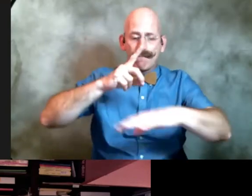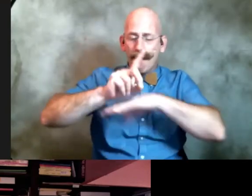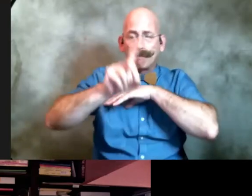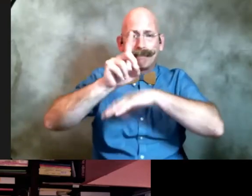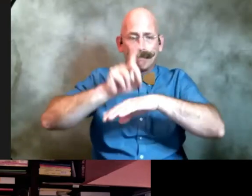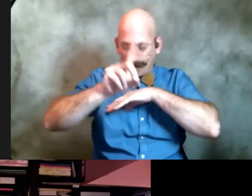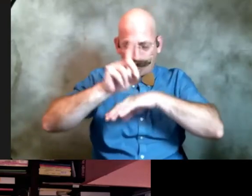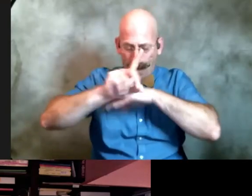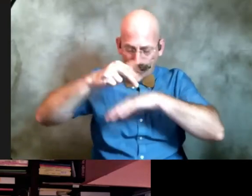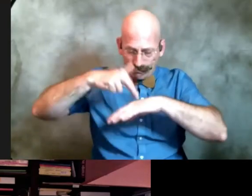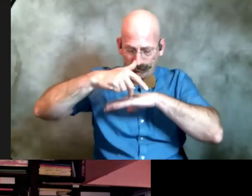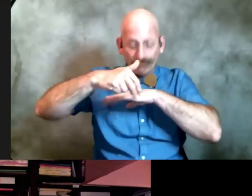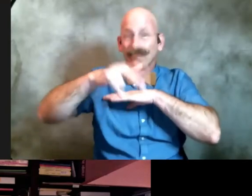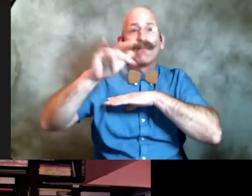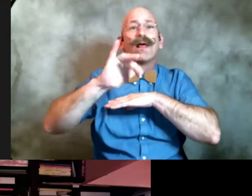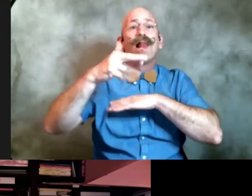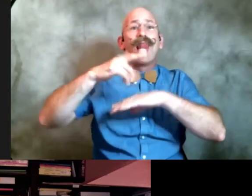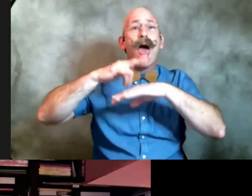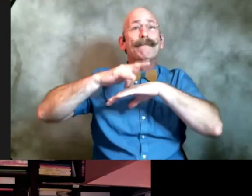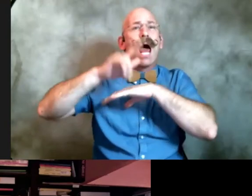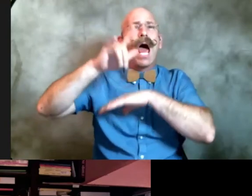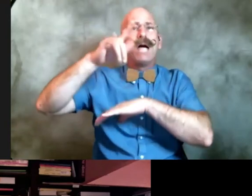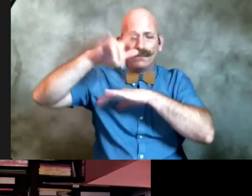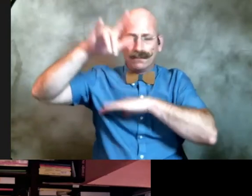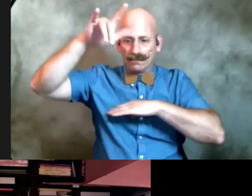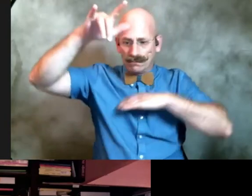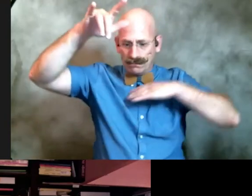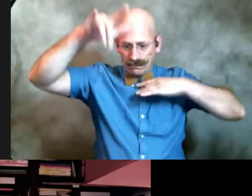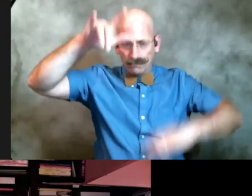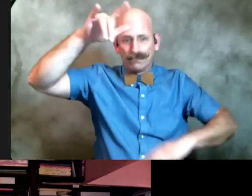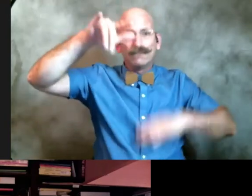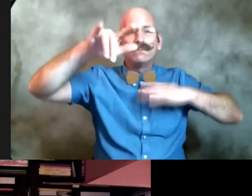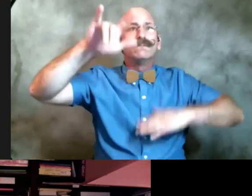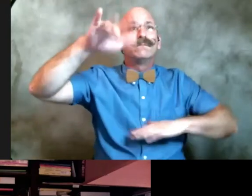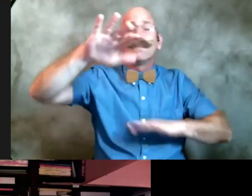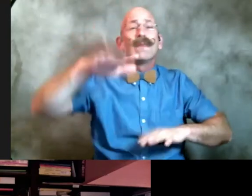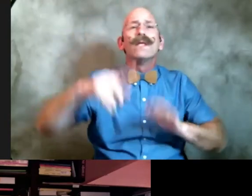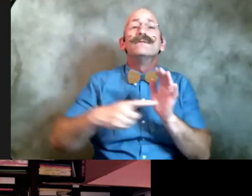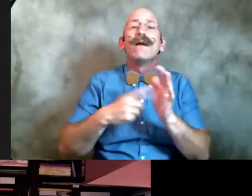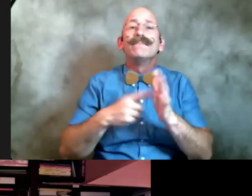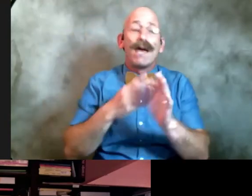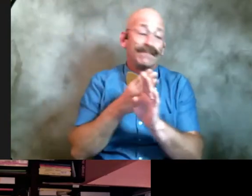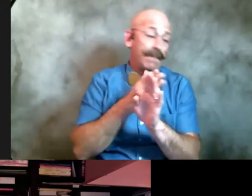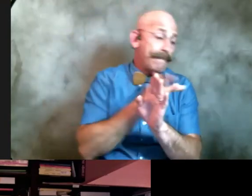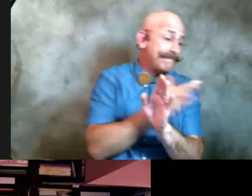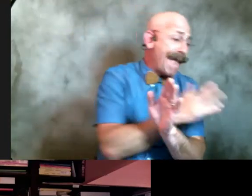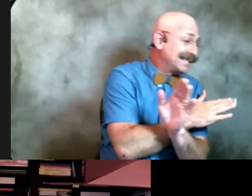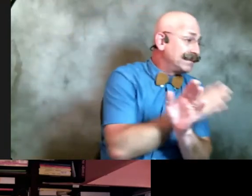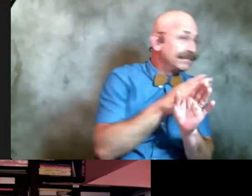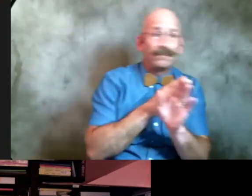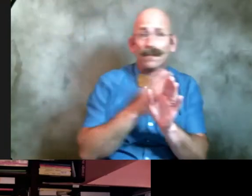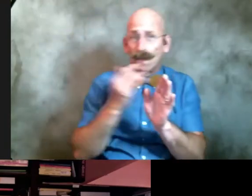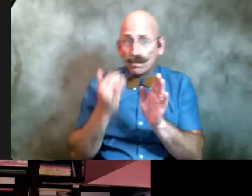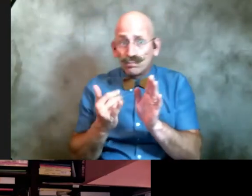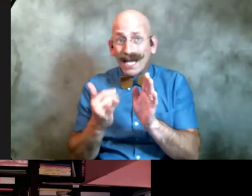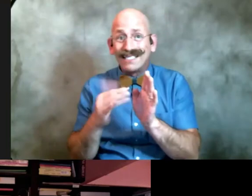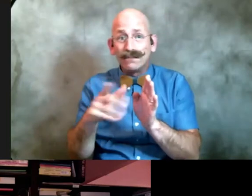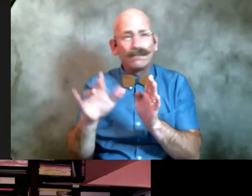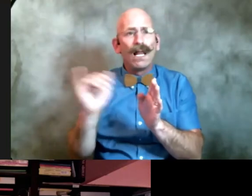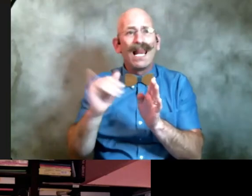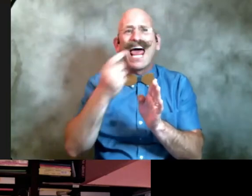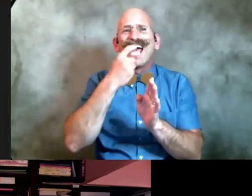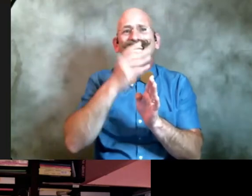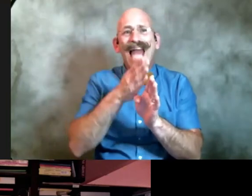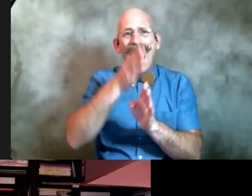from under a climbing plane sometimes past and present stand on either side of a pane of